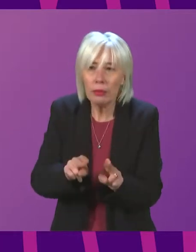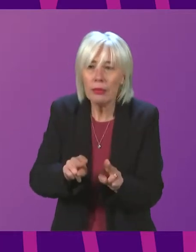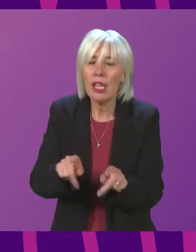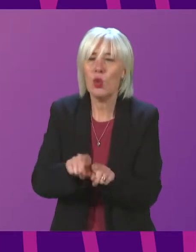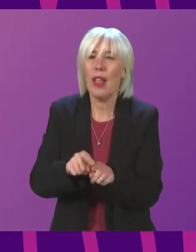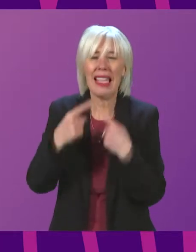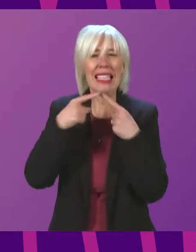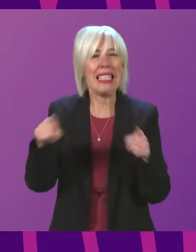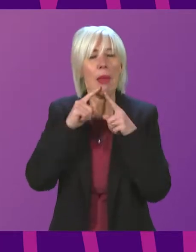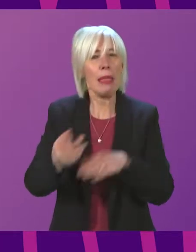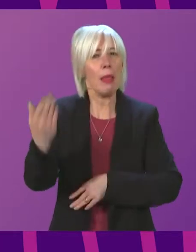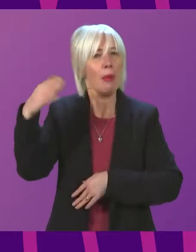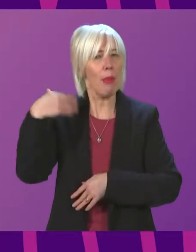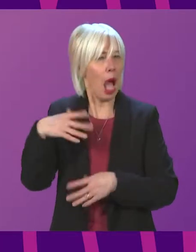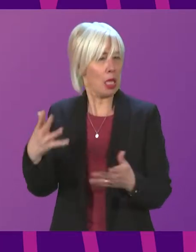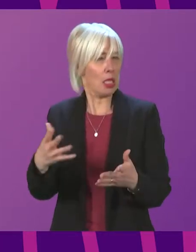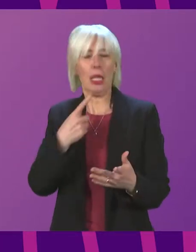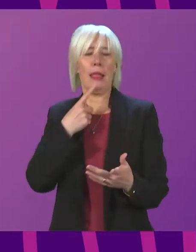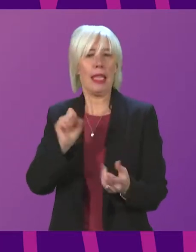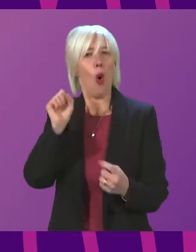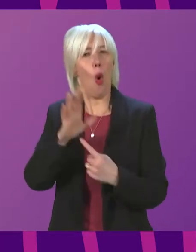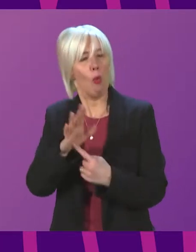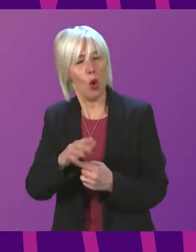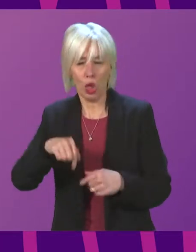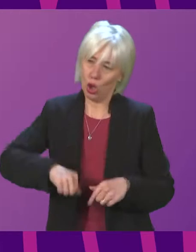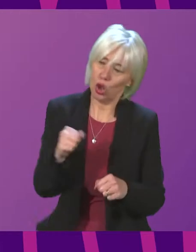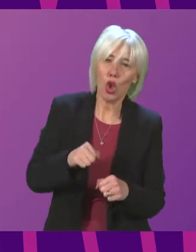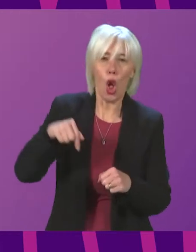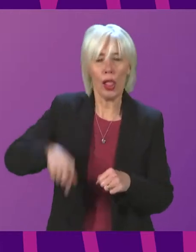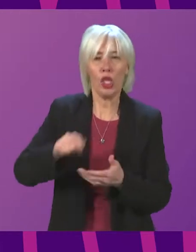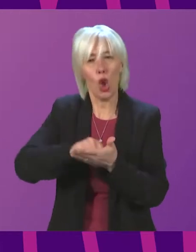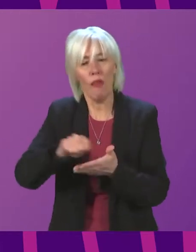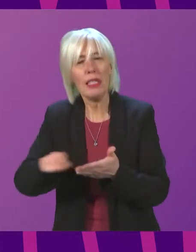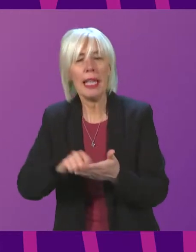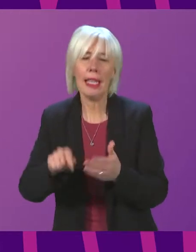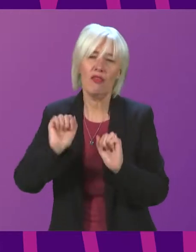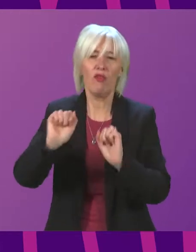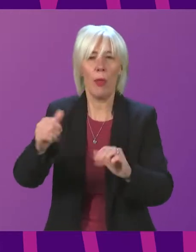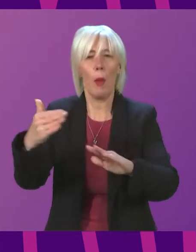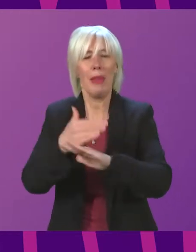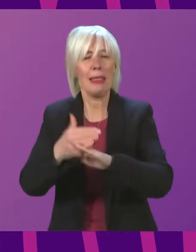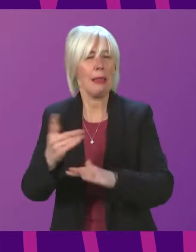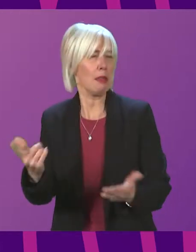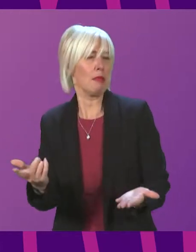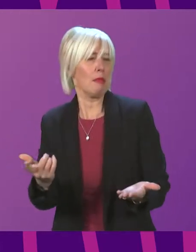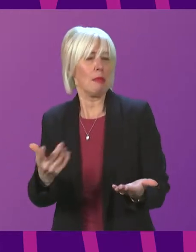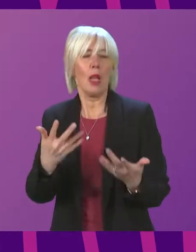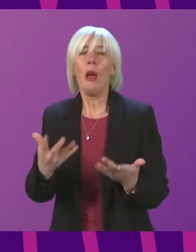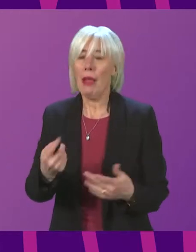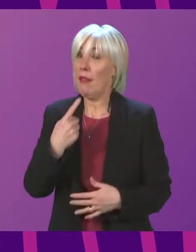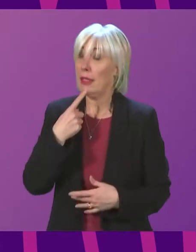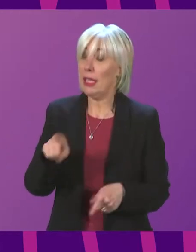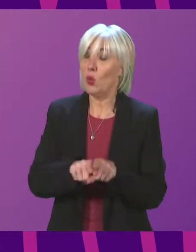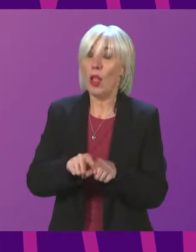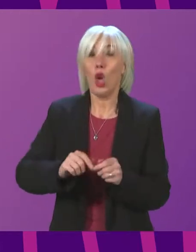made with regard to the importance of the Scottish sites to their operation. As indicated to the member previously, Scottish